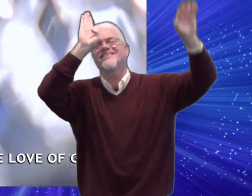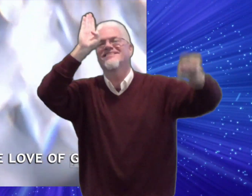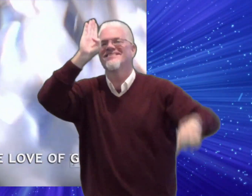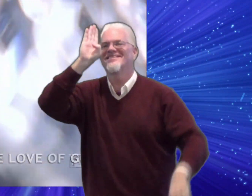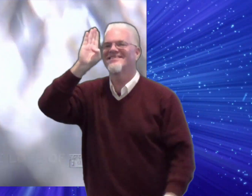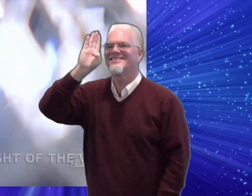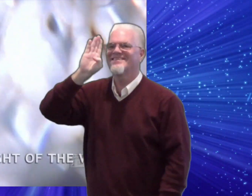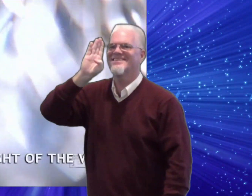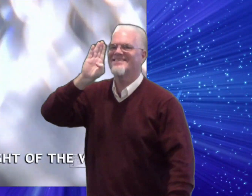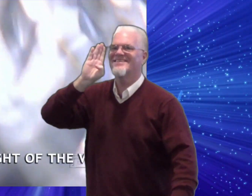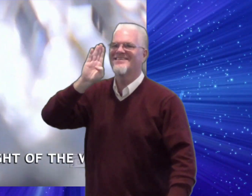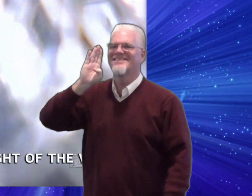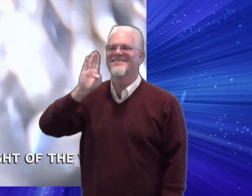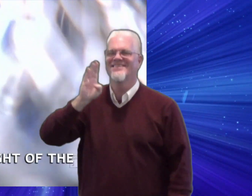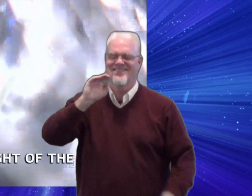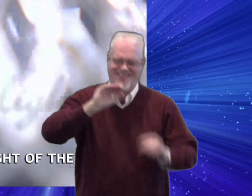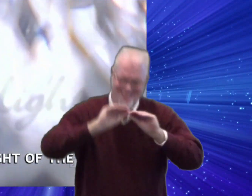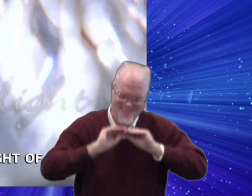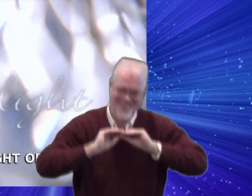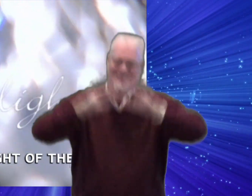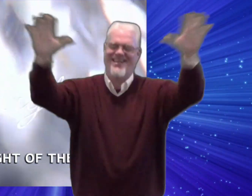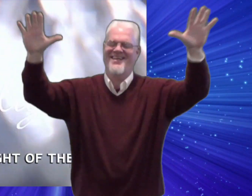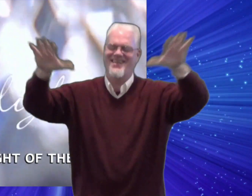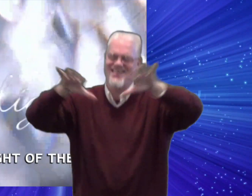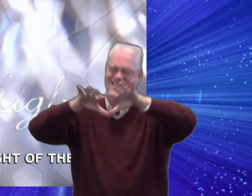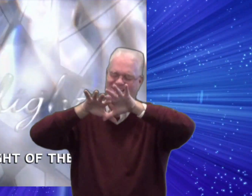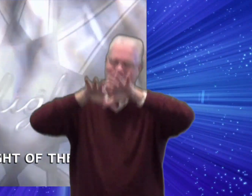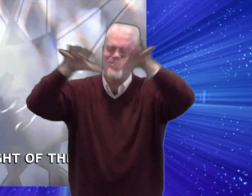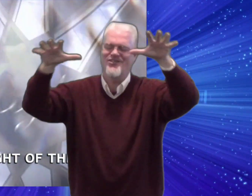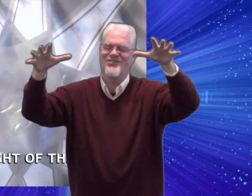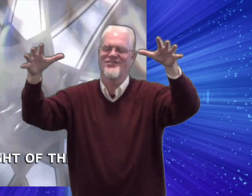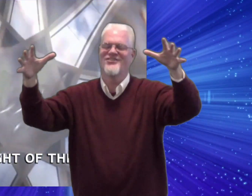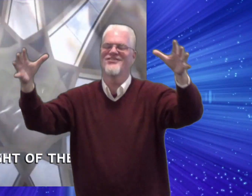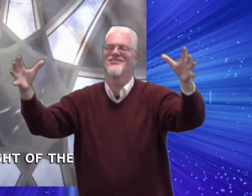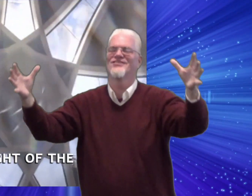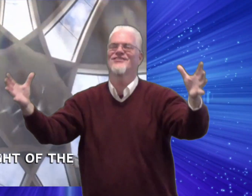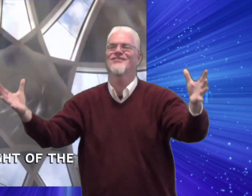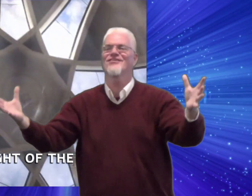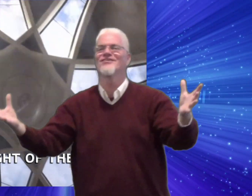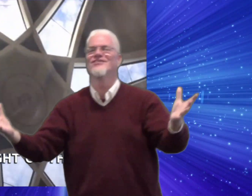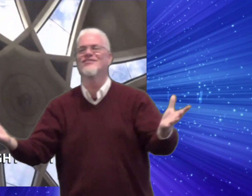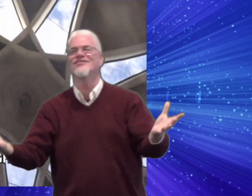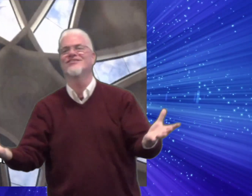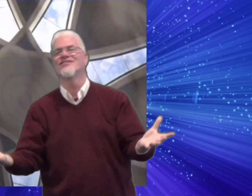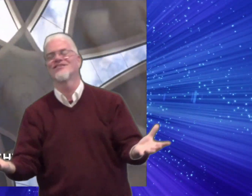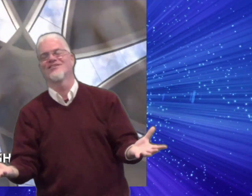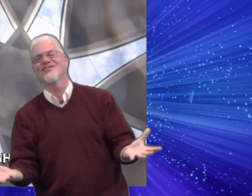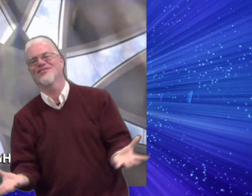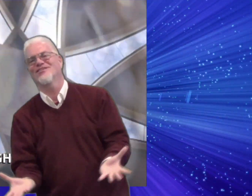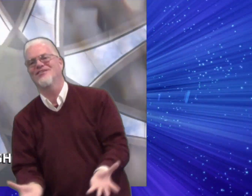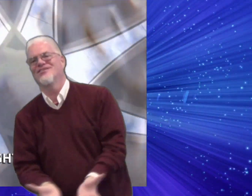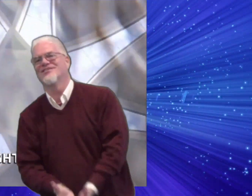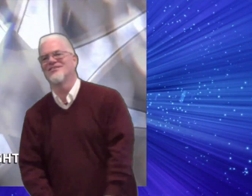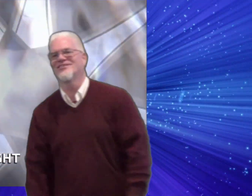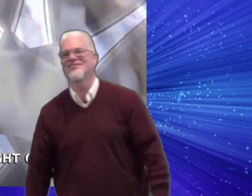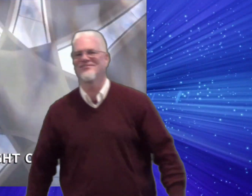God He is the light of the